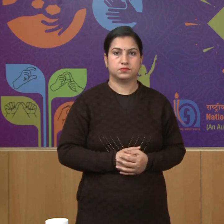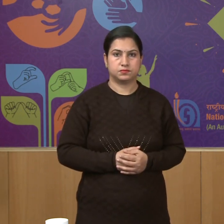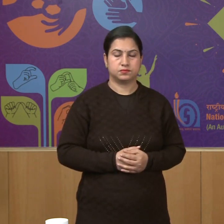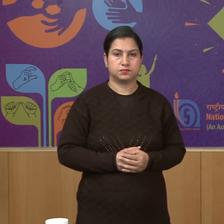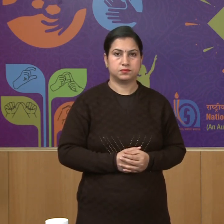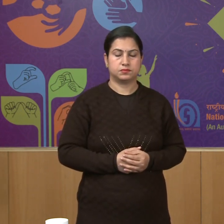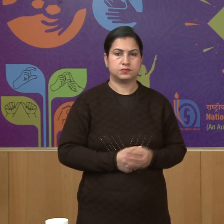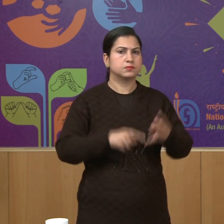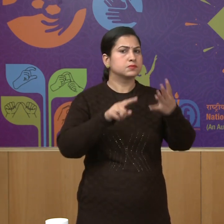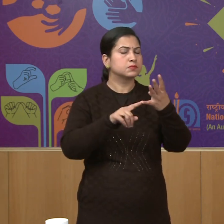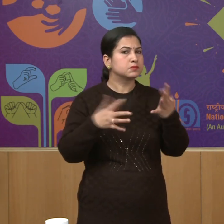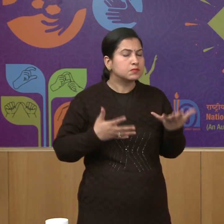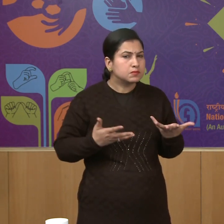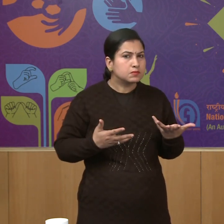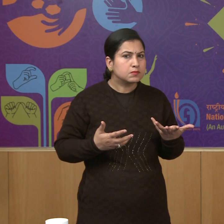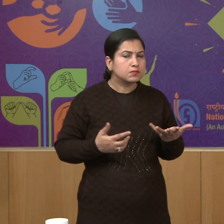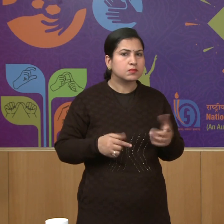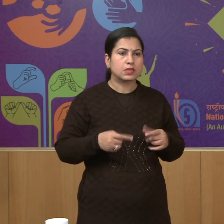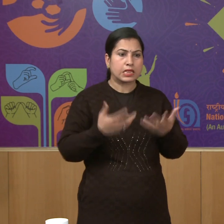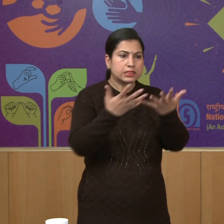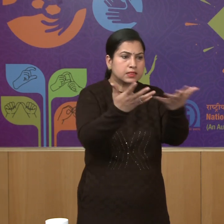and this reason is lack of resources